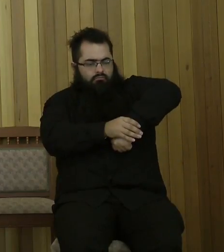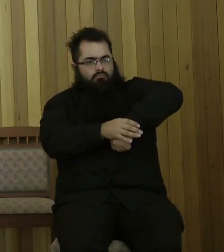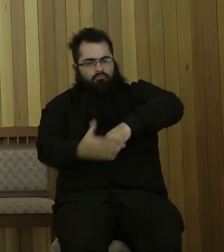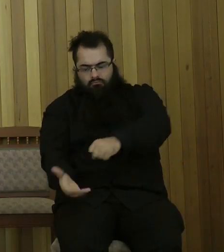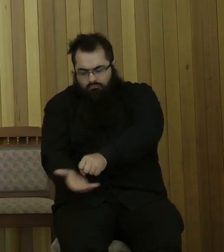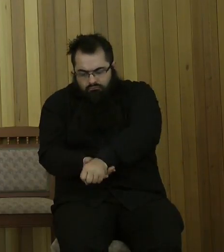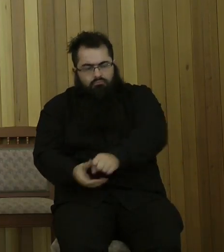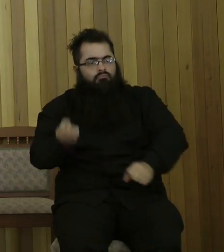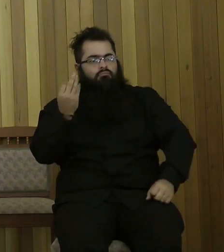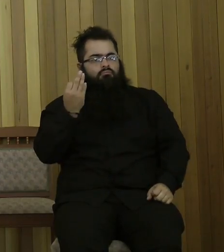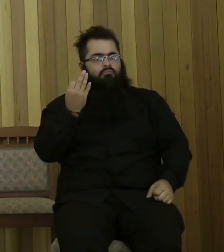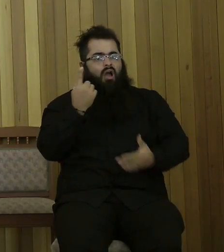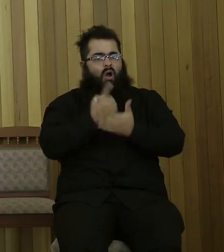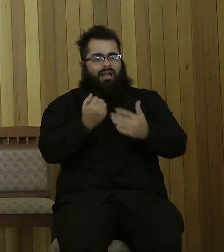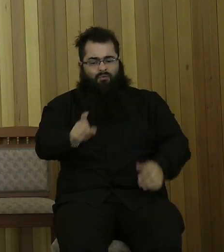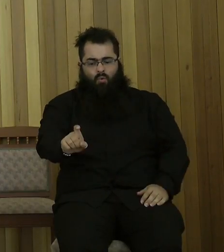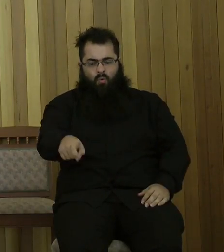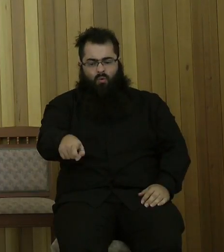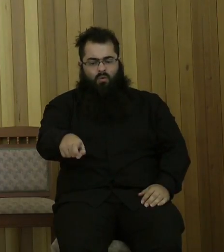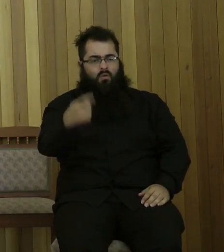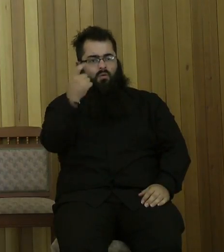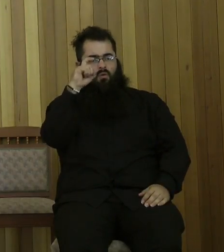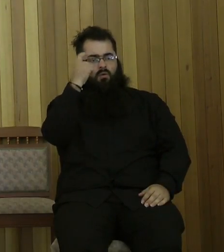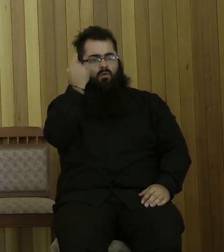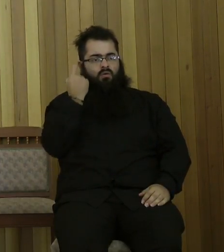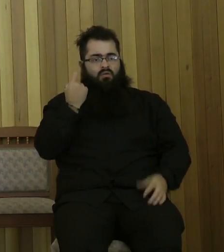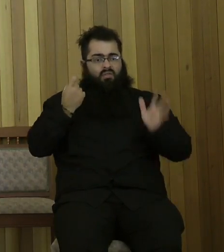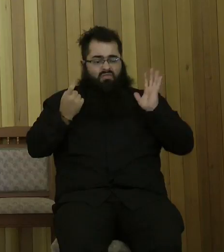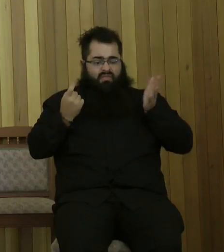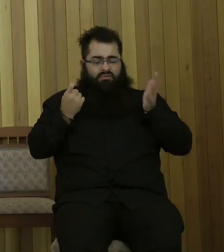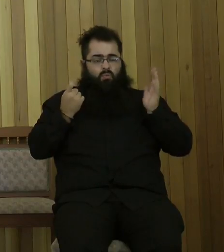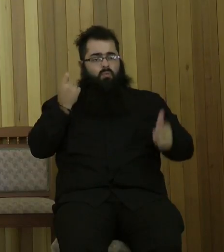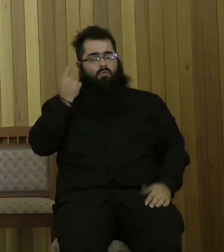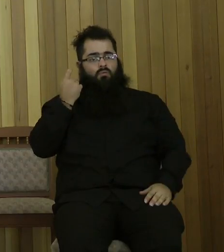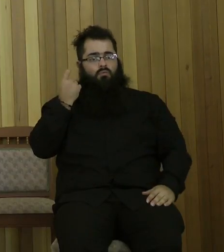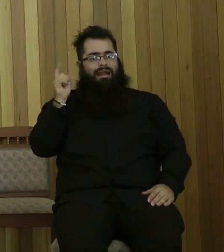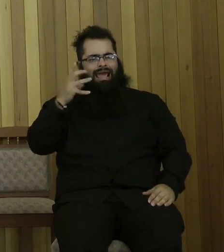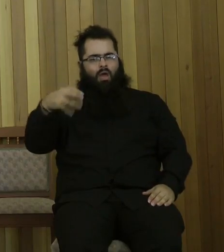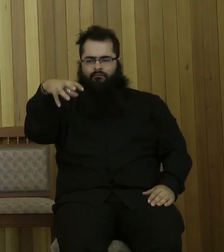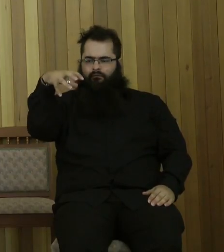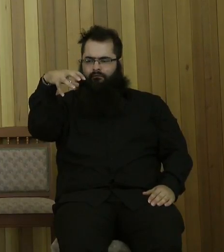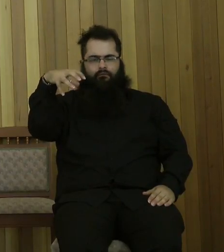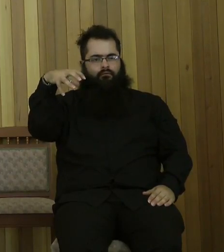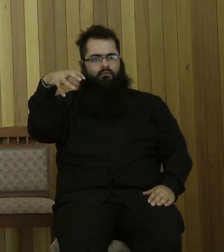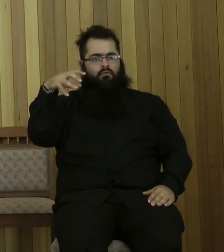they had hooks, you know, as appendages. Pretty common, not unusual.